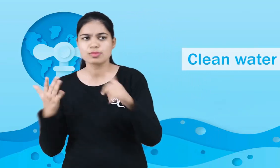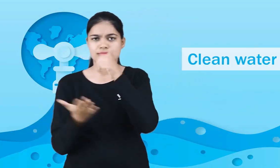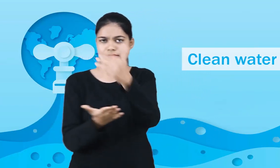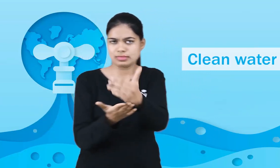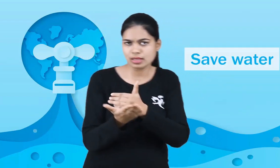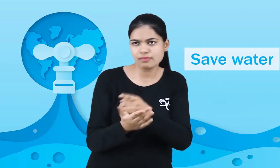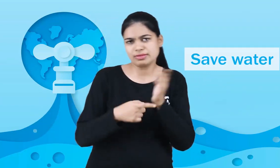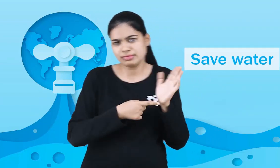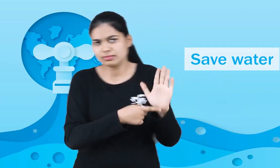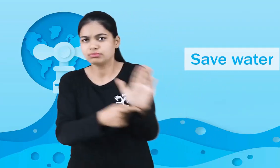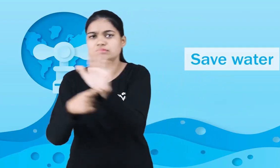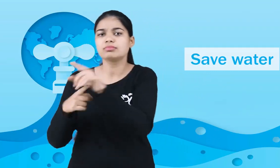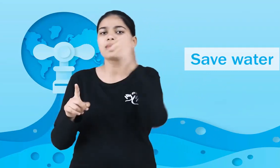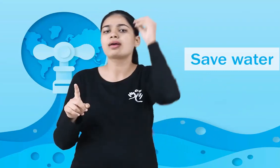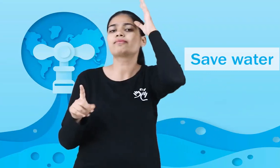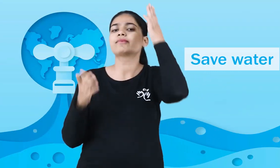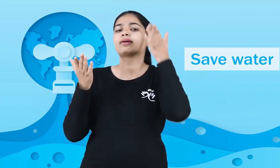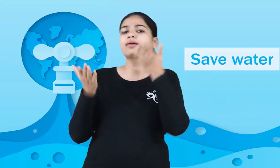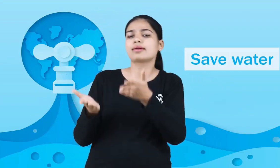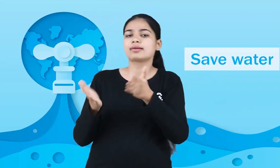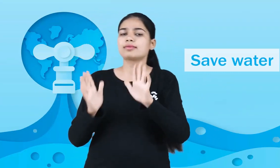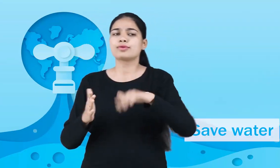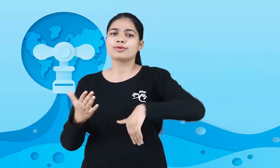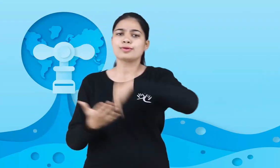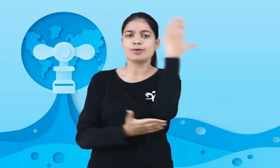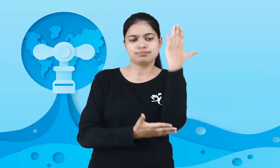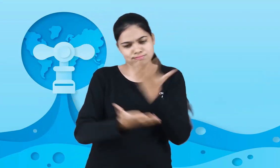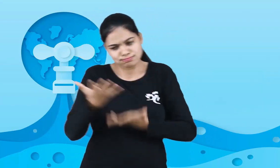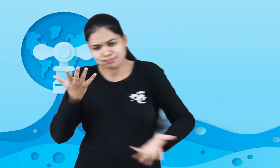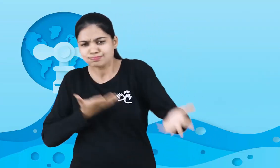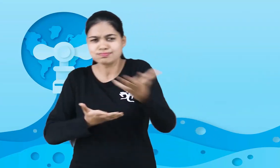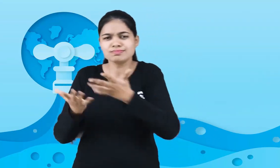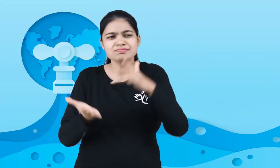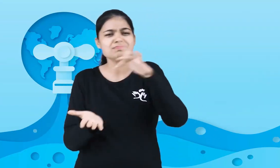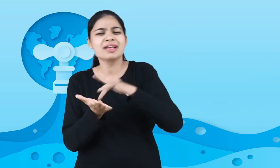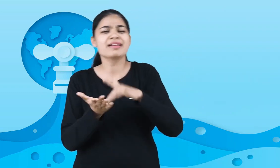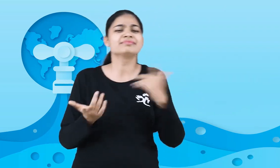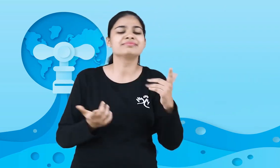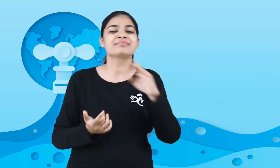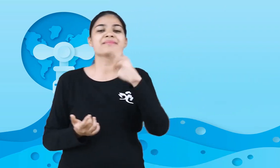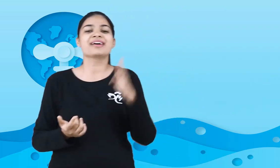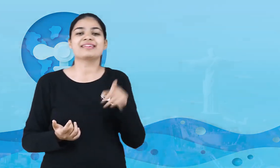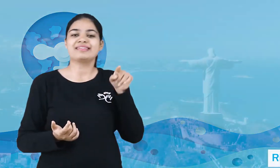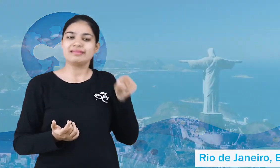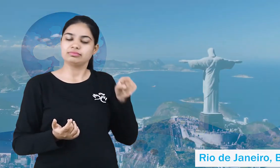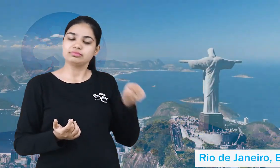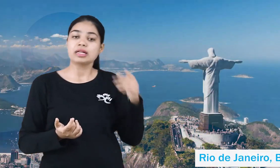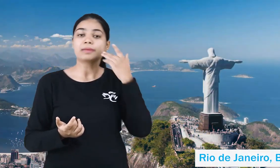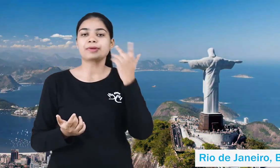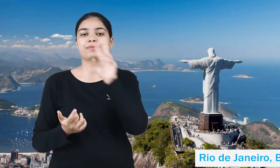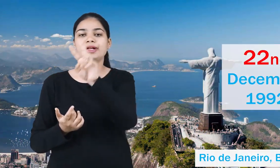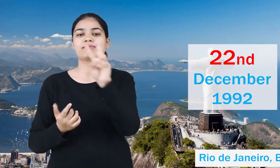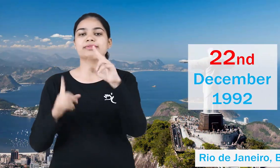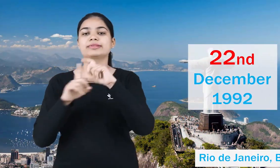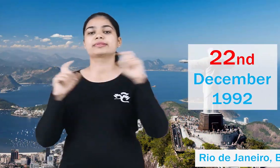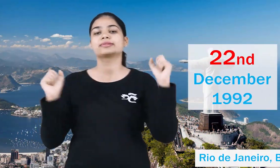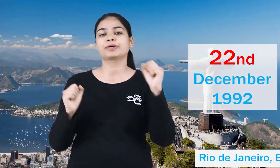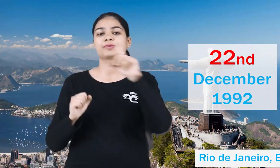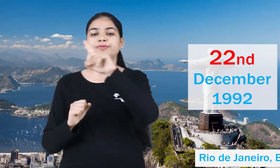practices and inspiring water cooperation globally. This conference took place in Rio de Janeiro, Brazil, where the